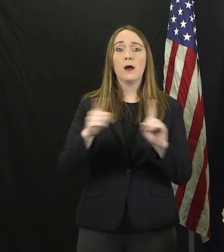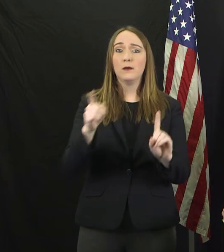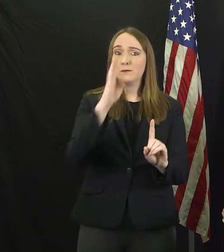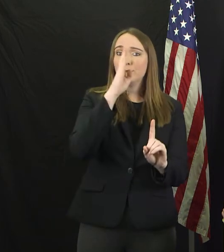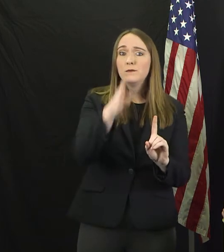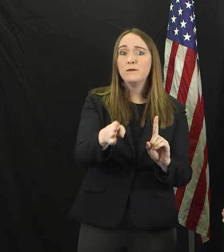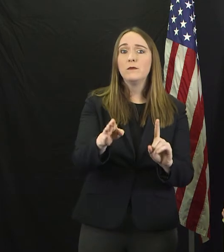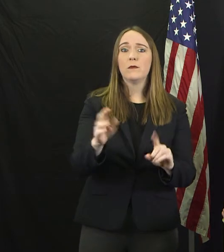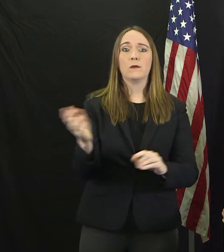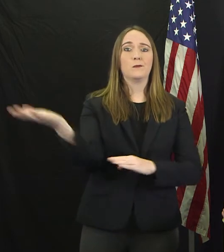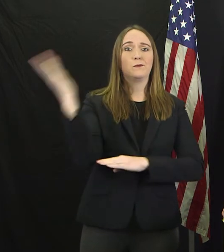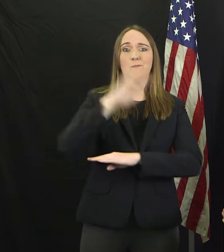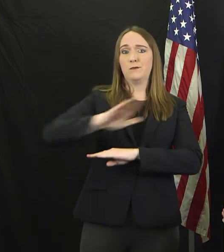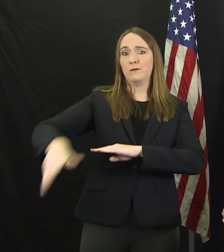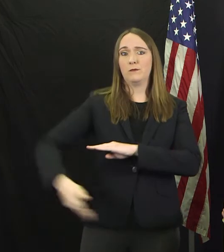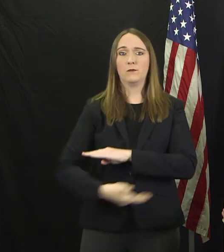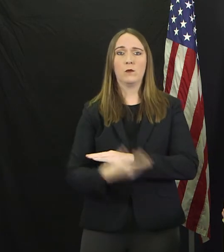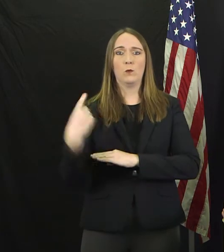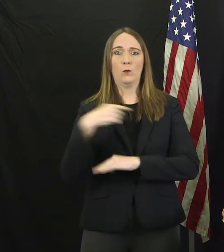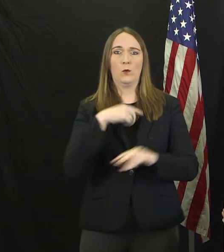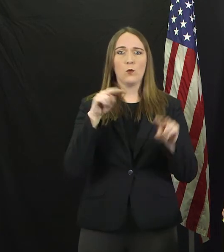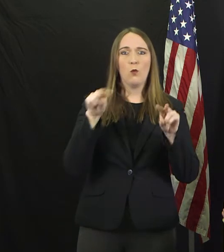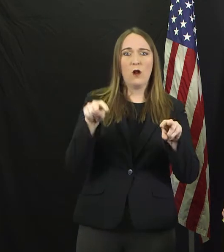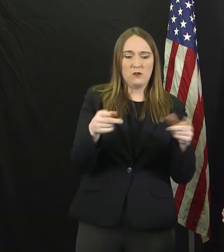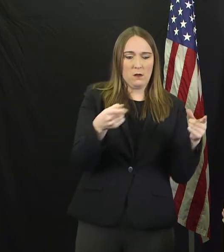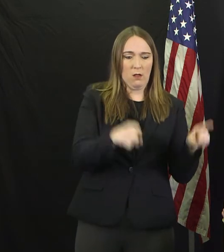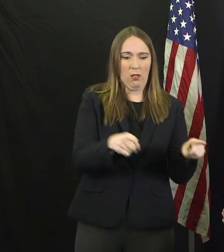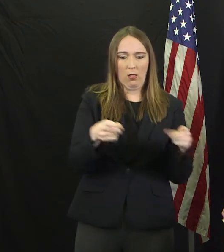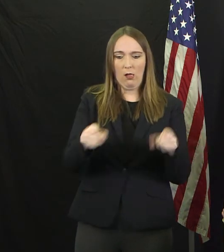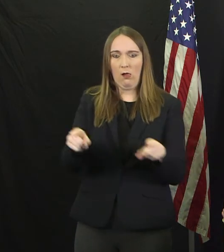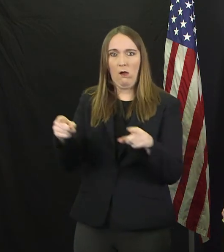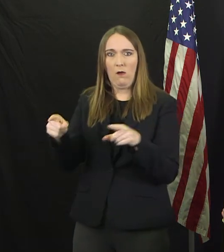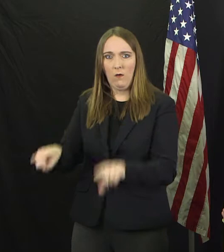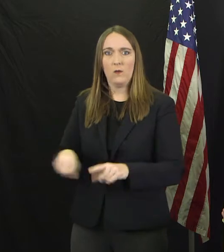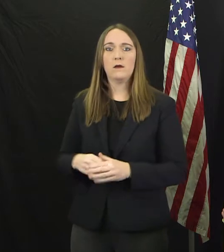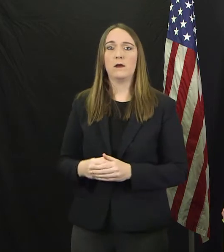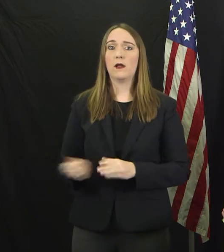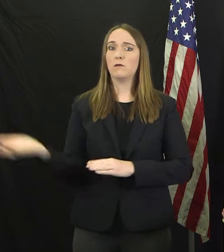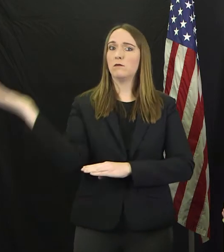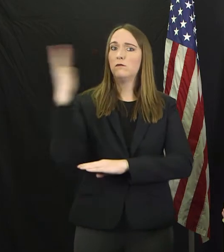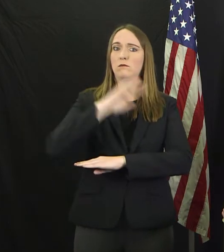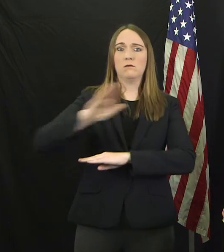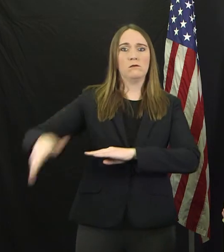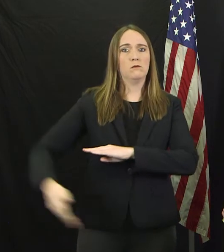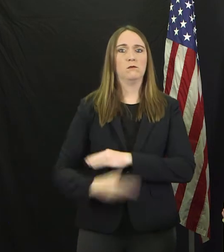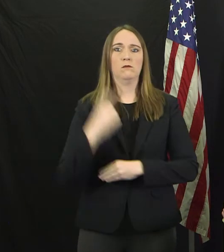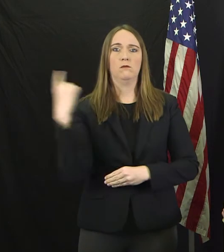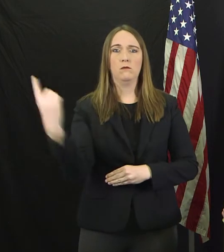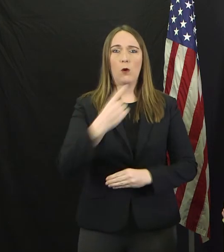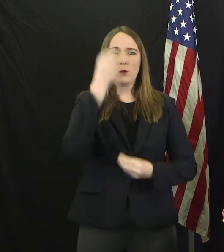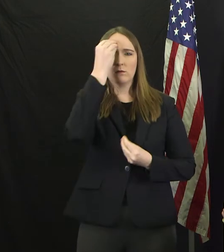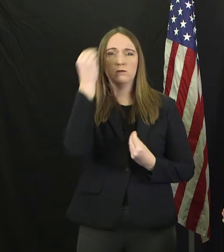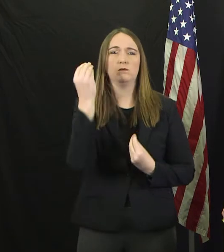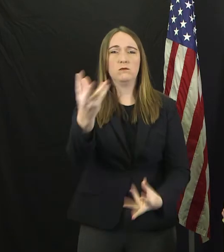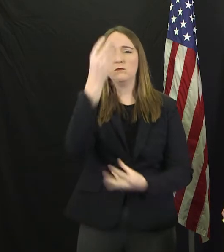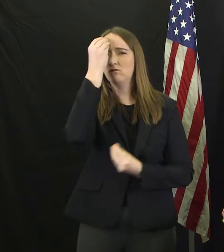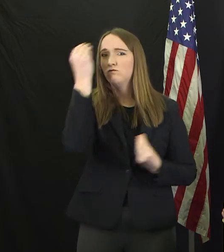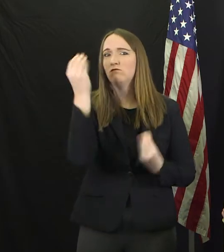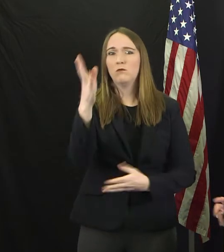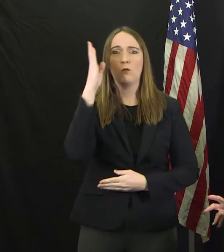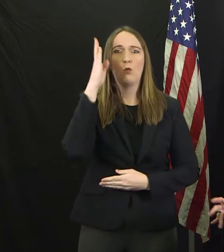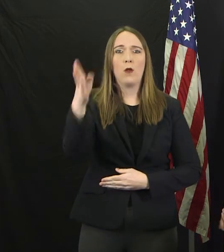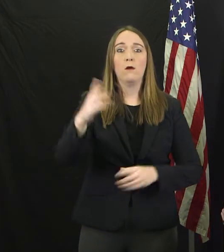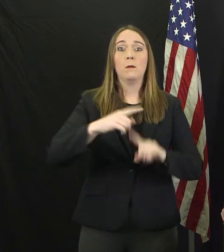24-7 basis, and we will be reporting to you around the clock if need be, but certainly every day